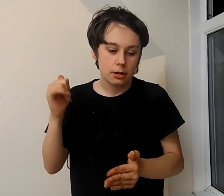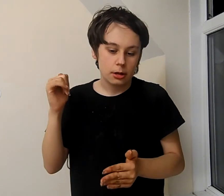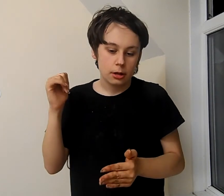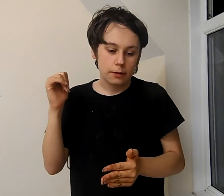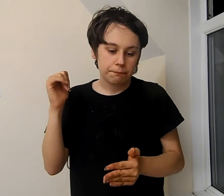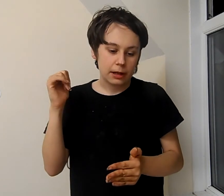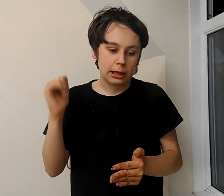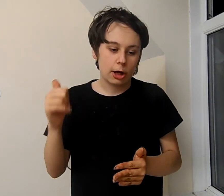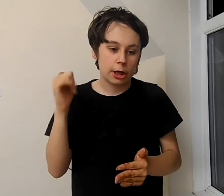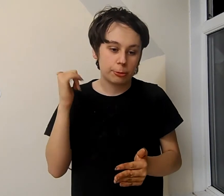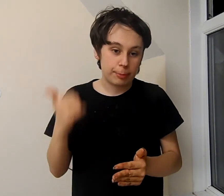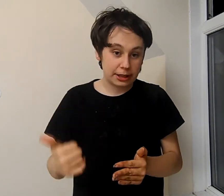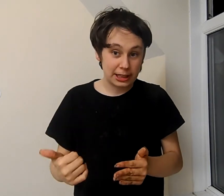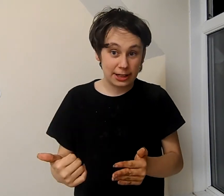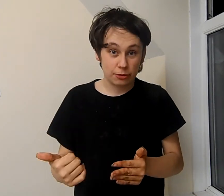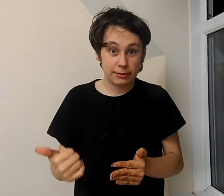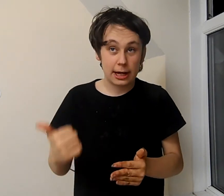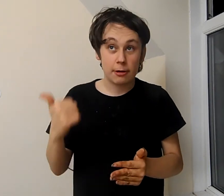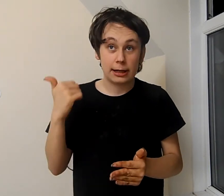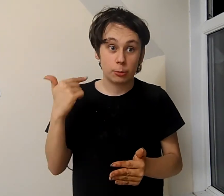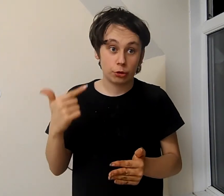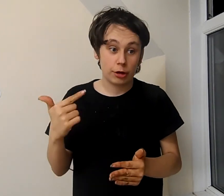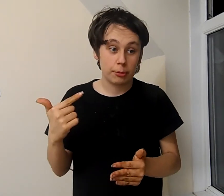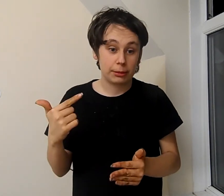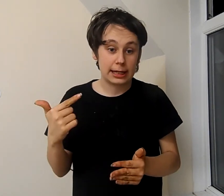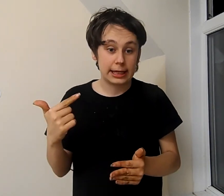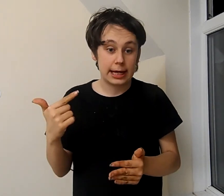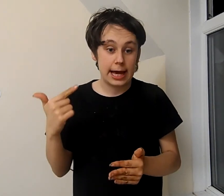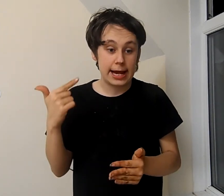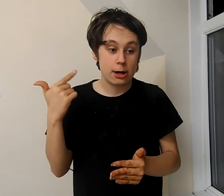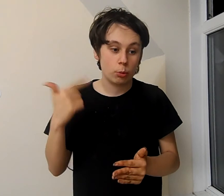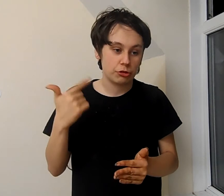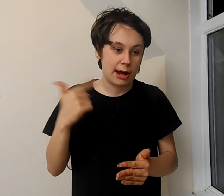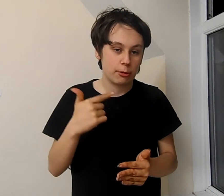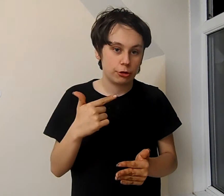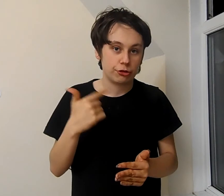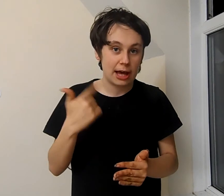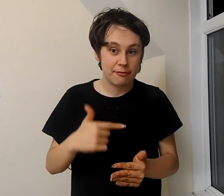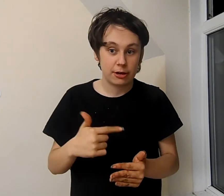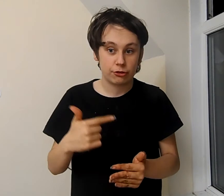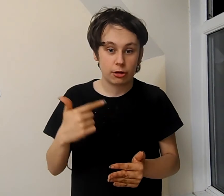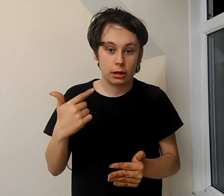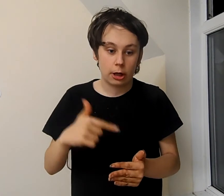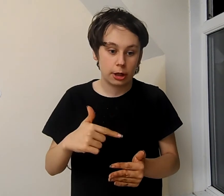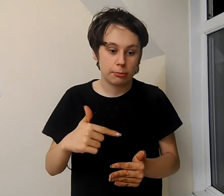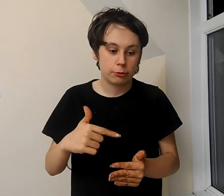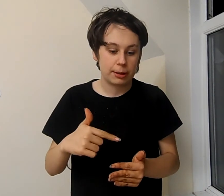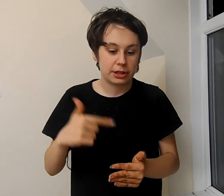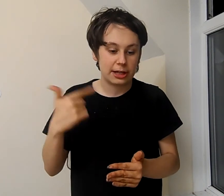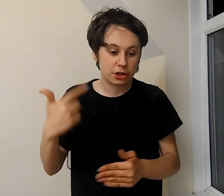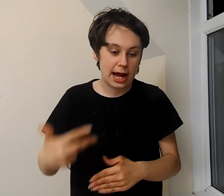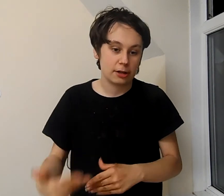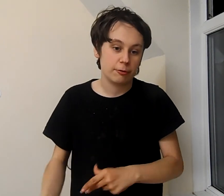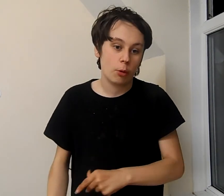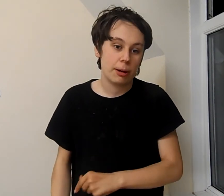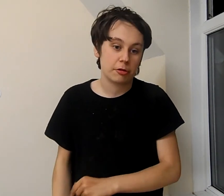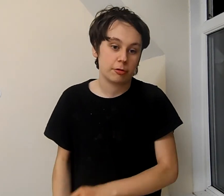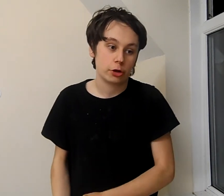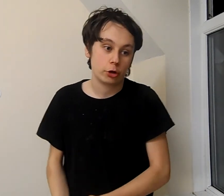lineup speculation video and i'm also planning a alton towers scare fest lineup speculation and a fort park fright